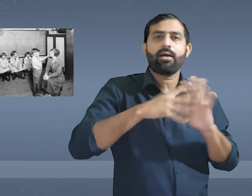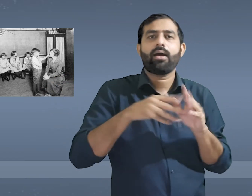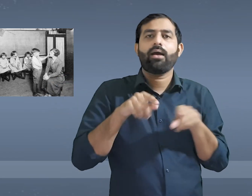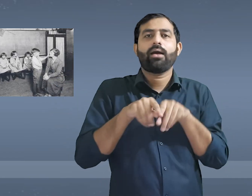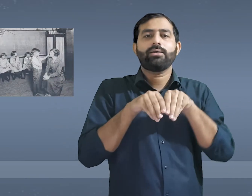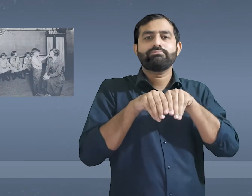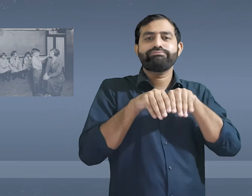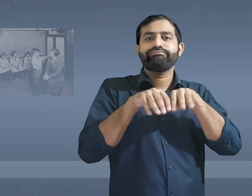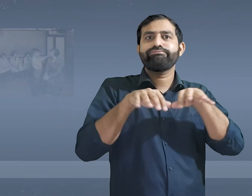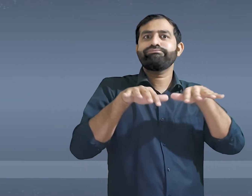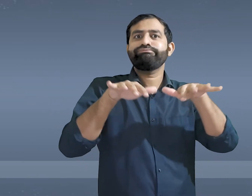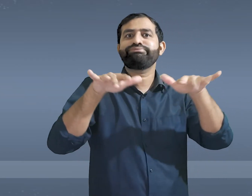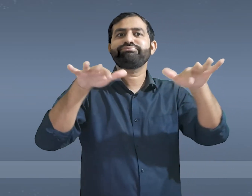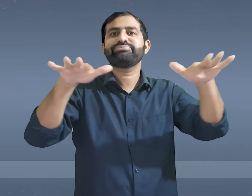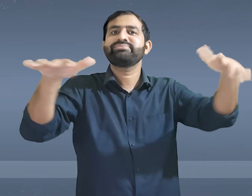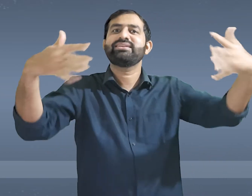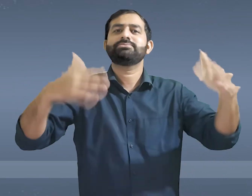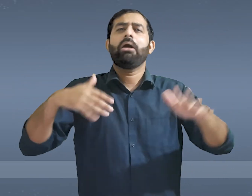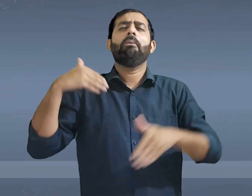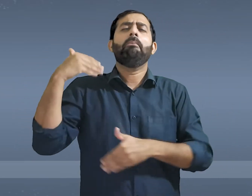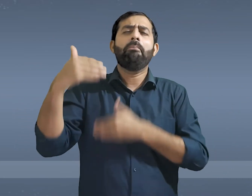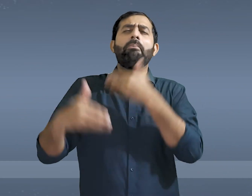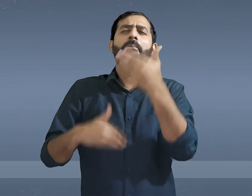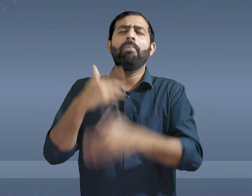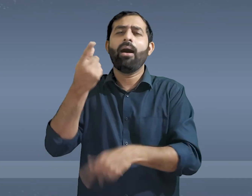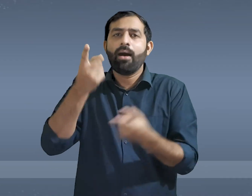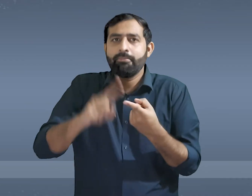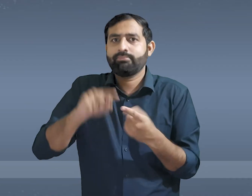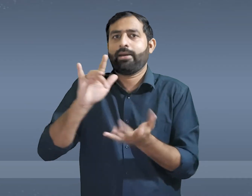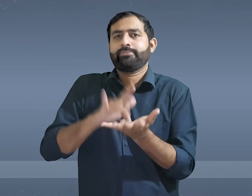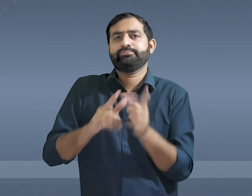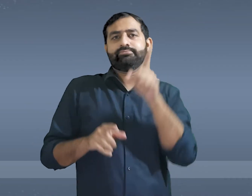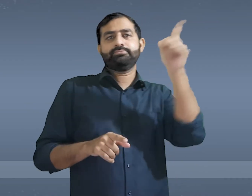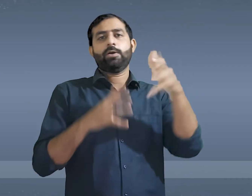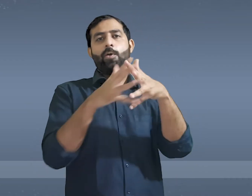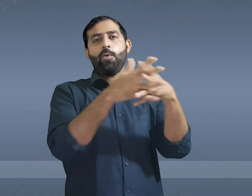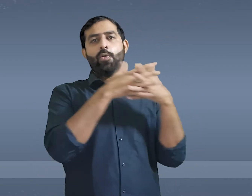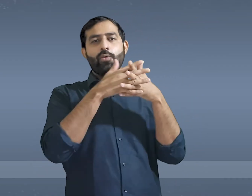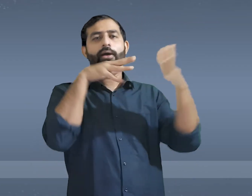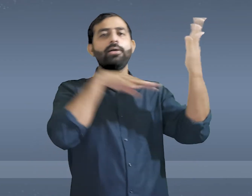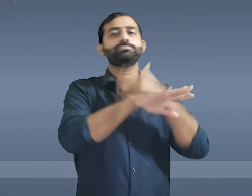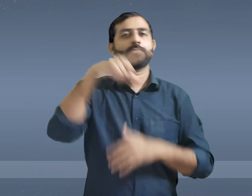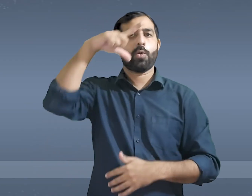method to educate the deaf students and it was followed across the world. At the conference